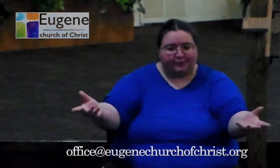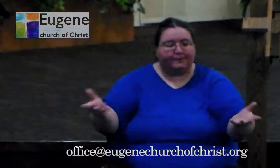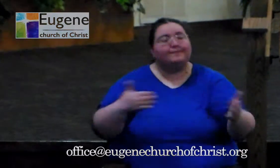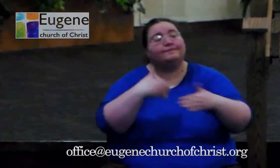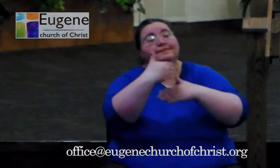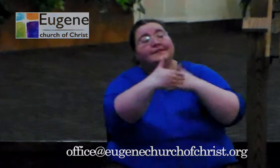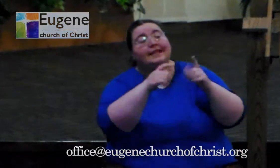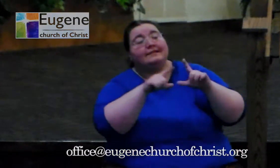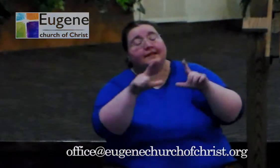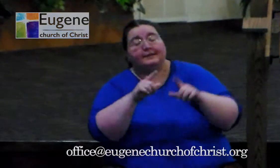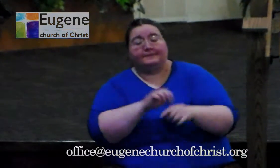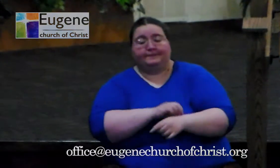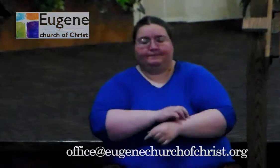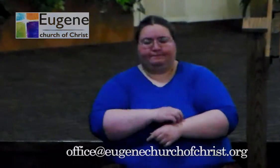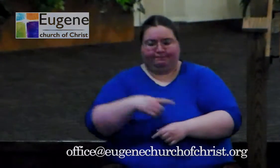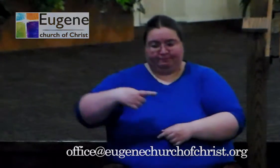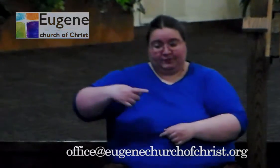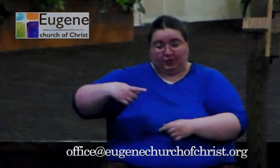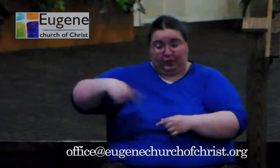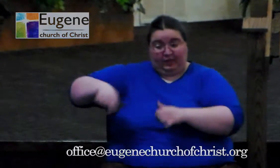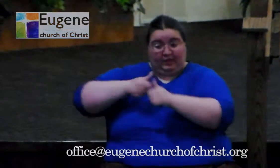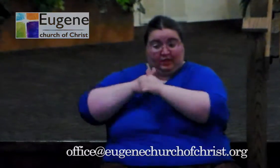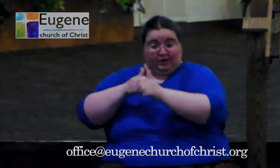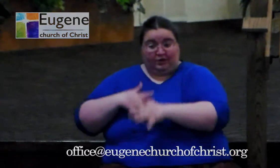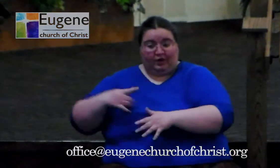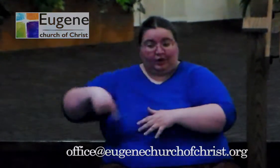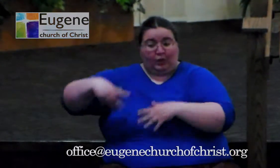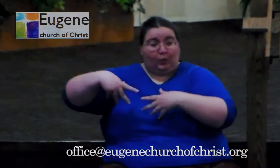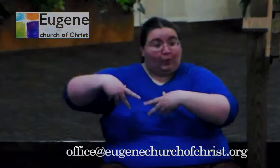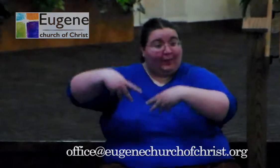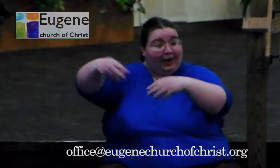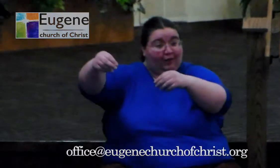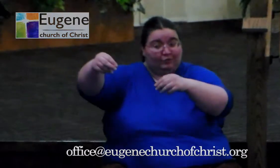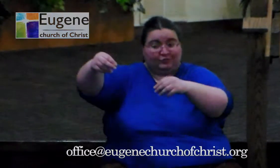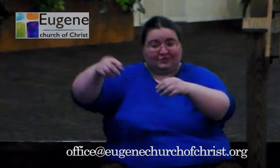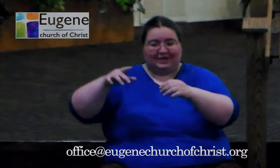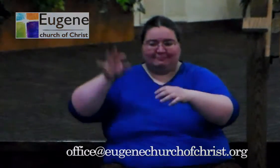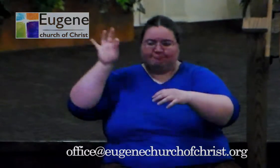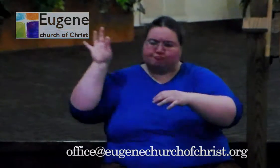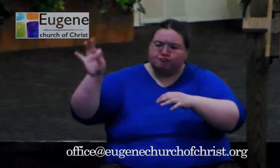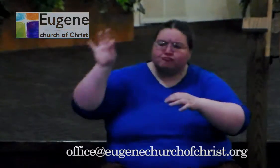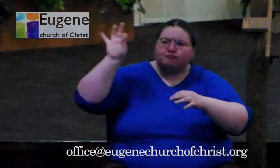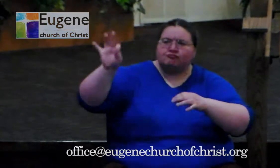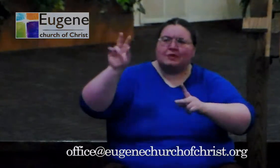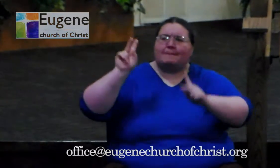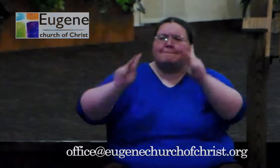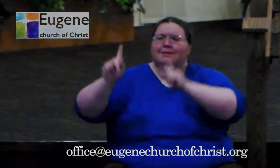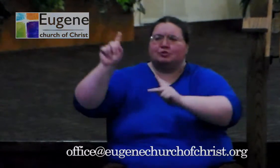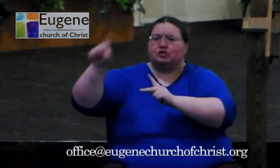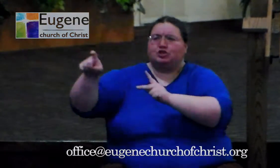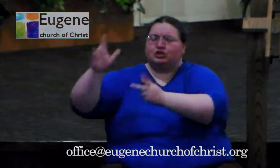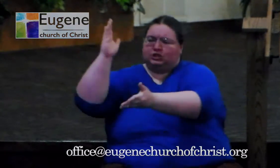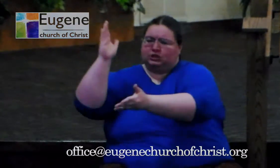preached that people should repent. Oh, this message would go really well today, wouldn't it? Stop doing what you're doing, people, and do something better.